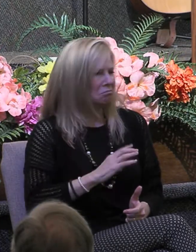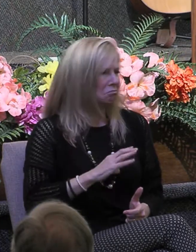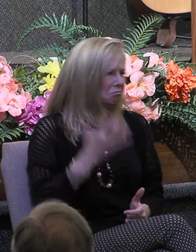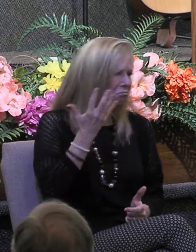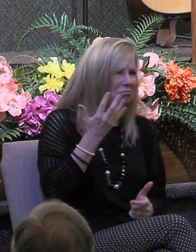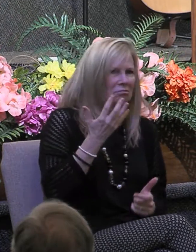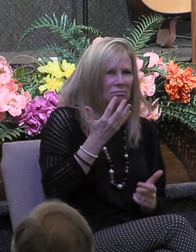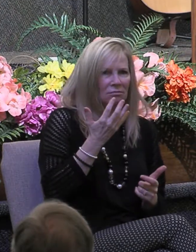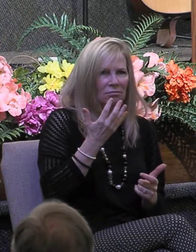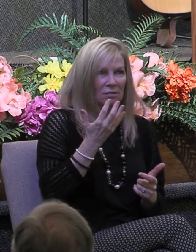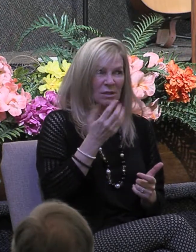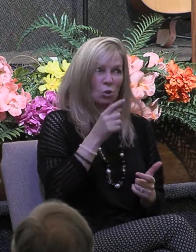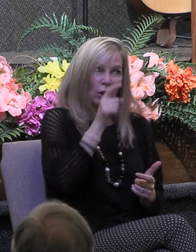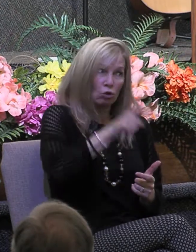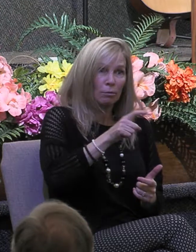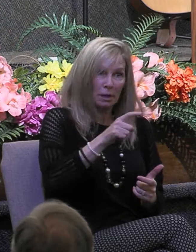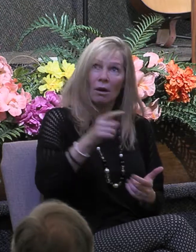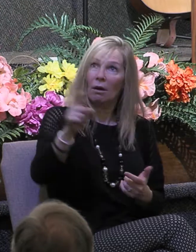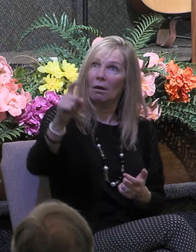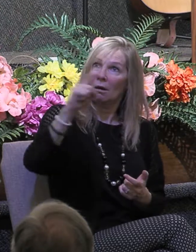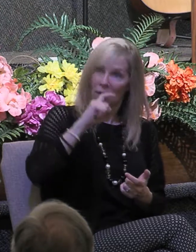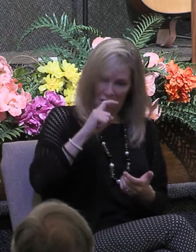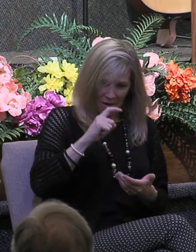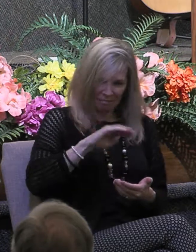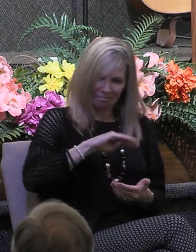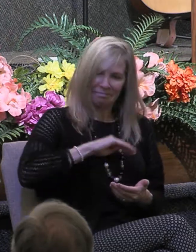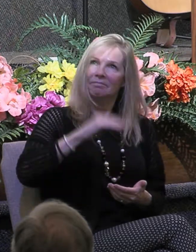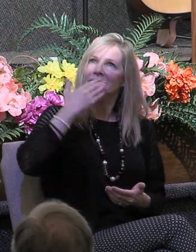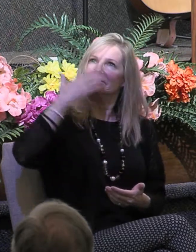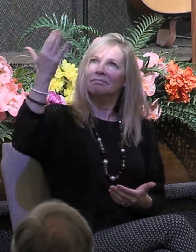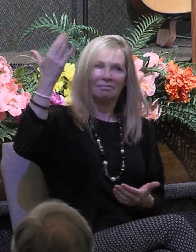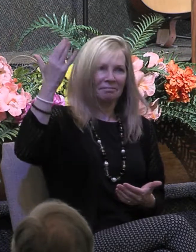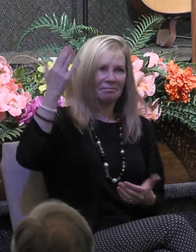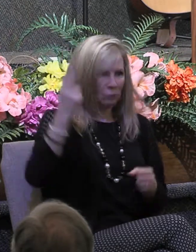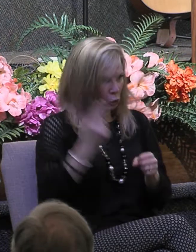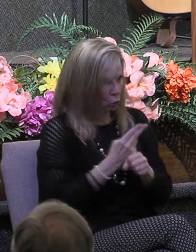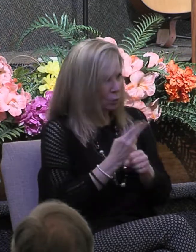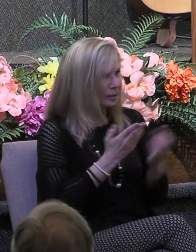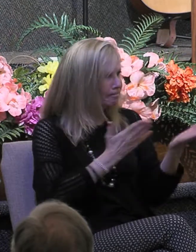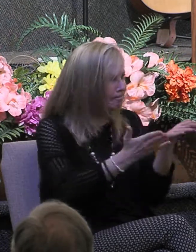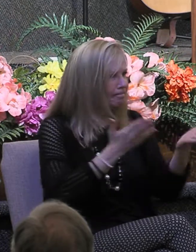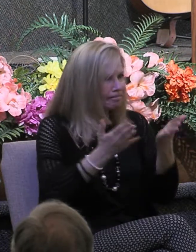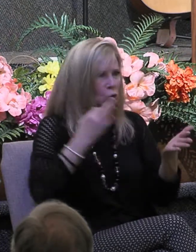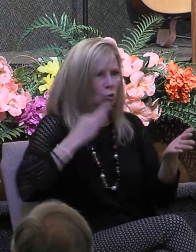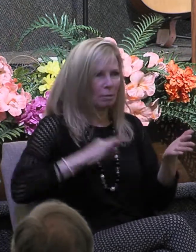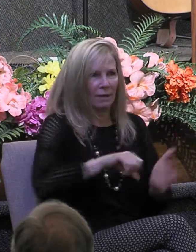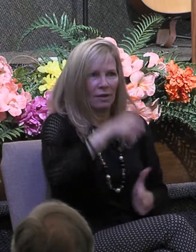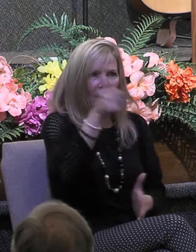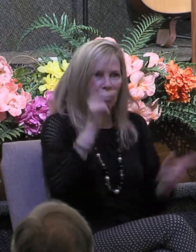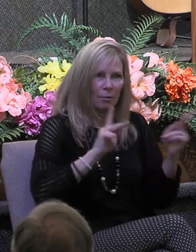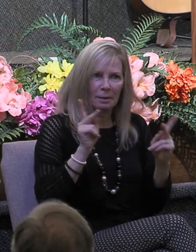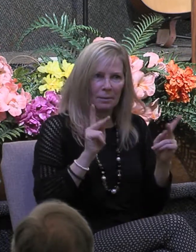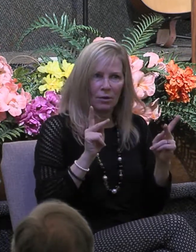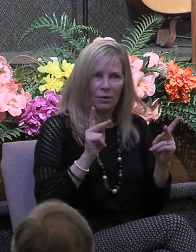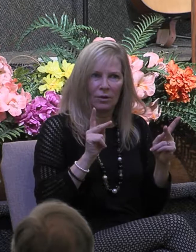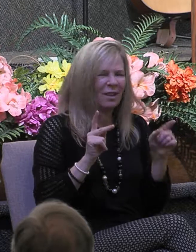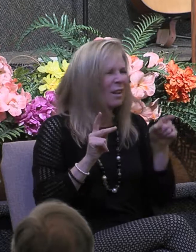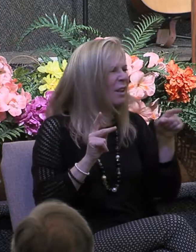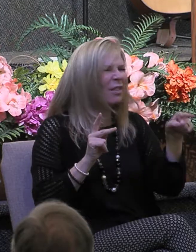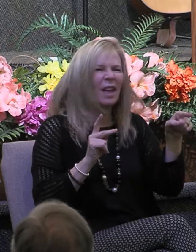See, rather than being content with the gift that God had given them and using their gift to benefit others, their